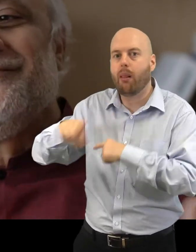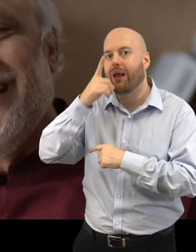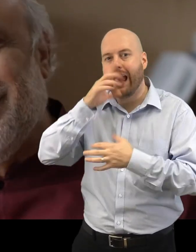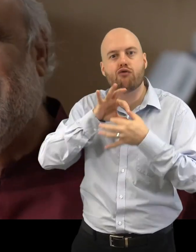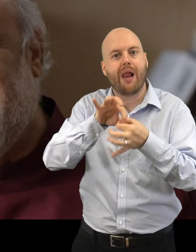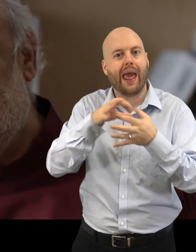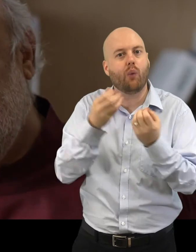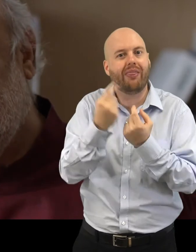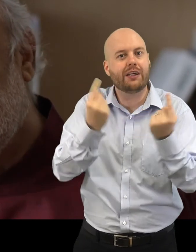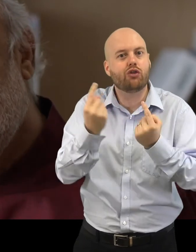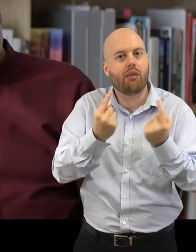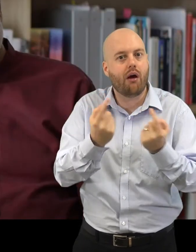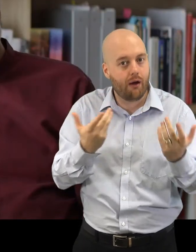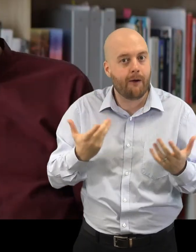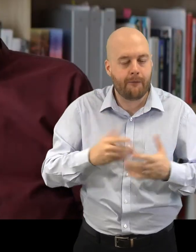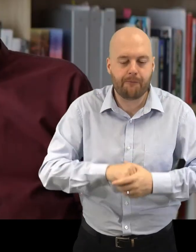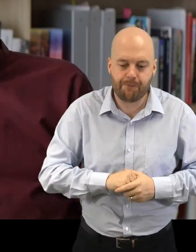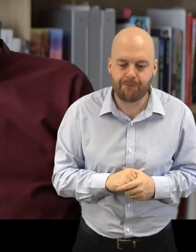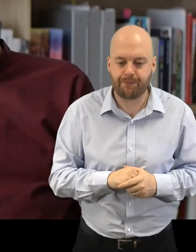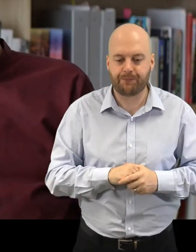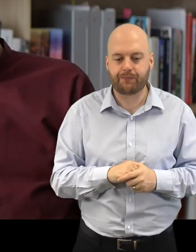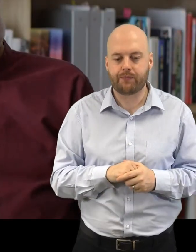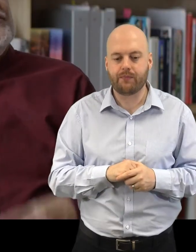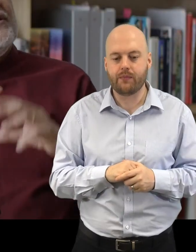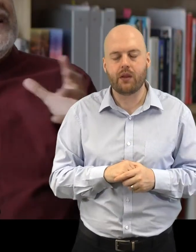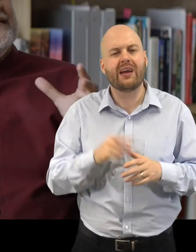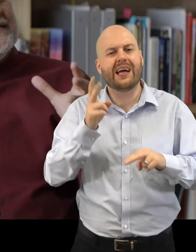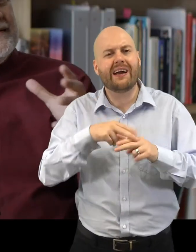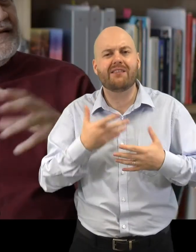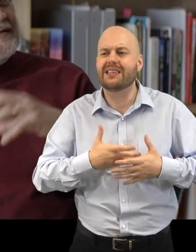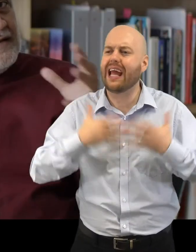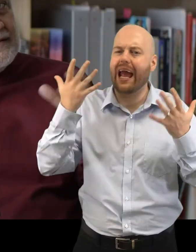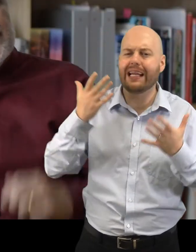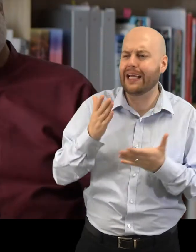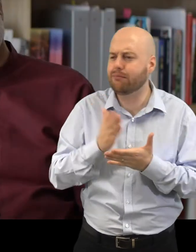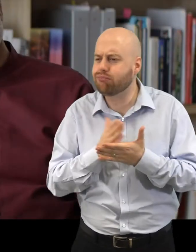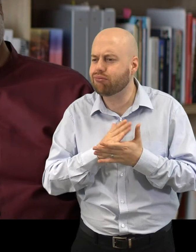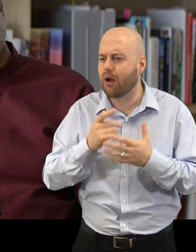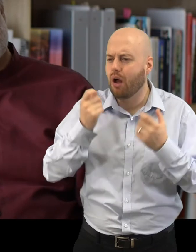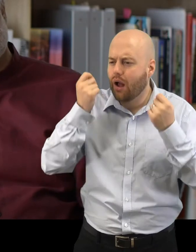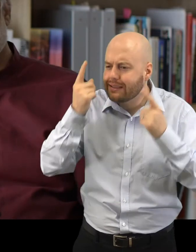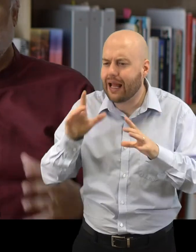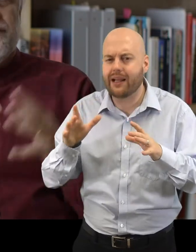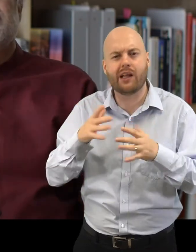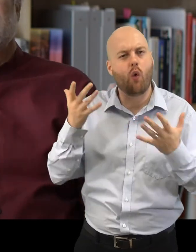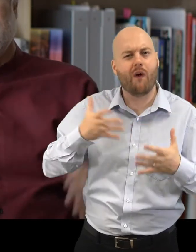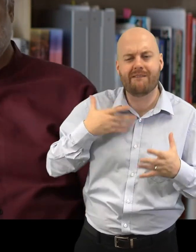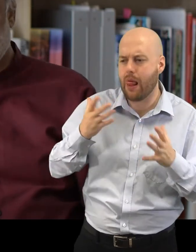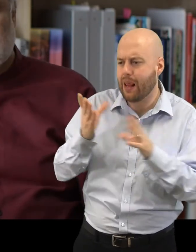relate to each other. Now, infrastructure, if you nuance it in its understanding, you can break it into physical infrastructure,